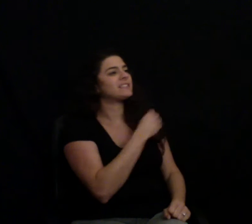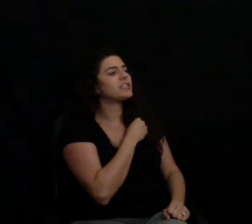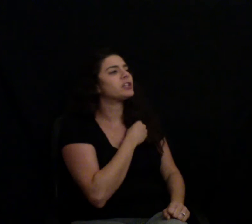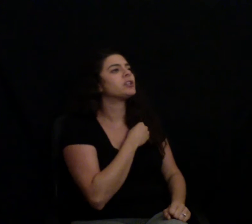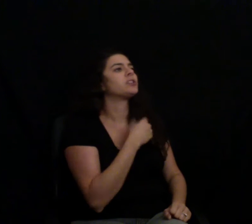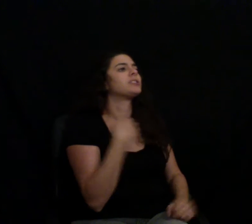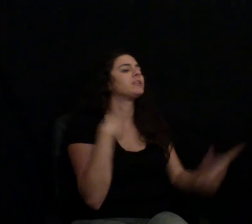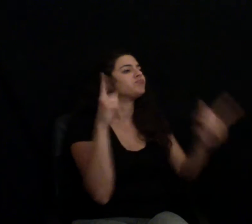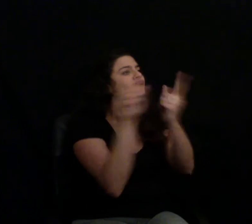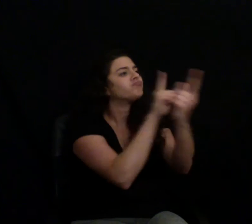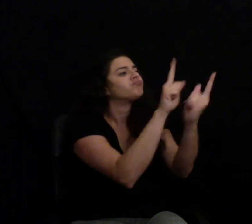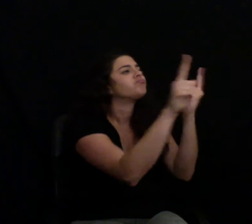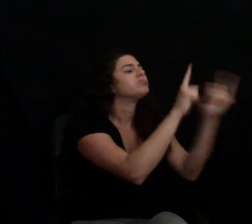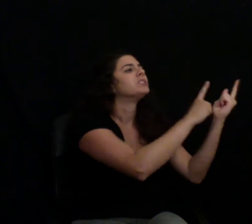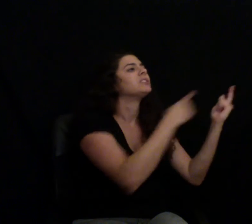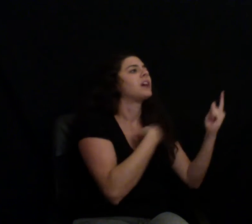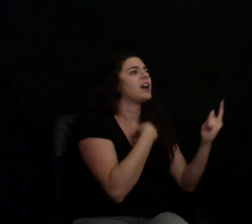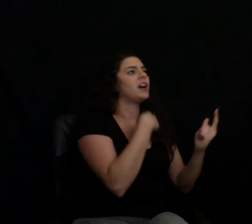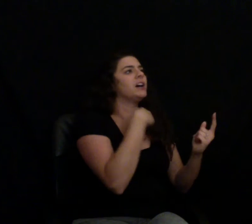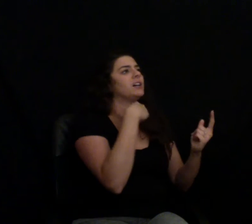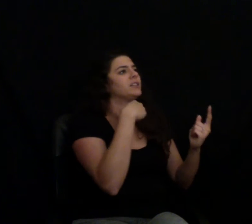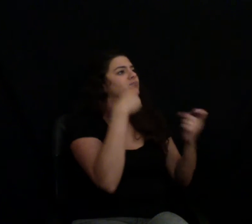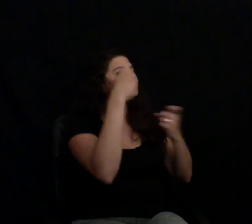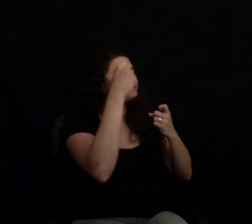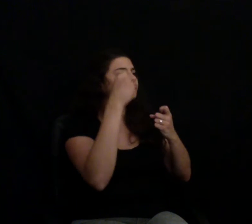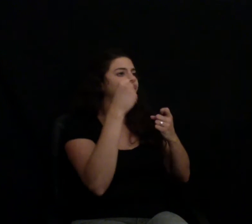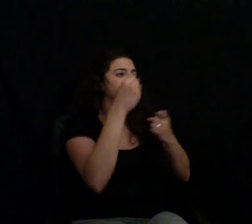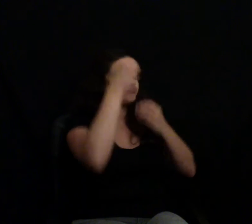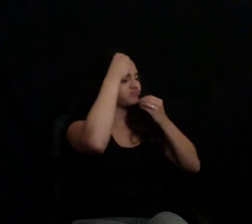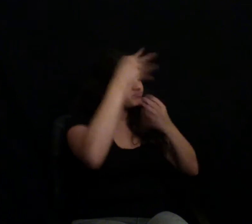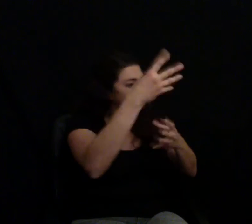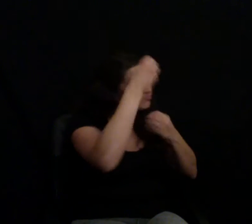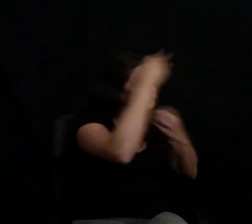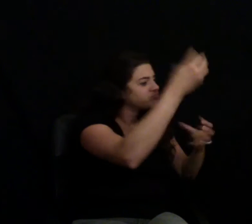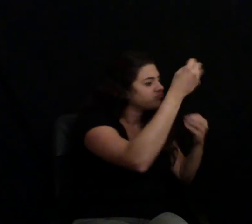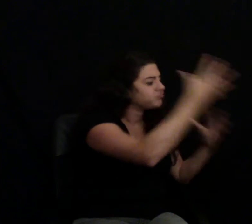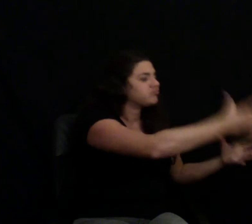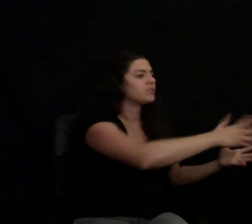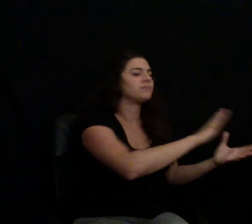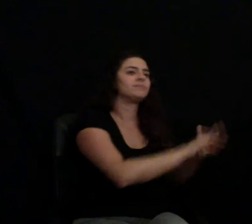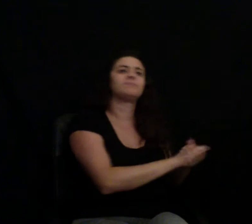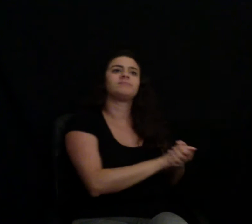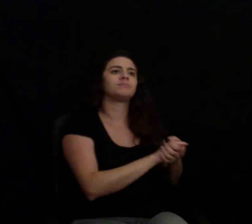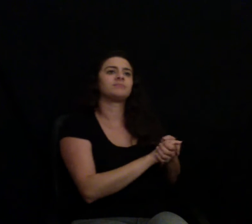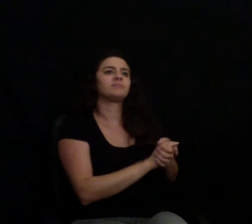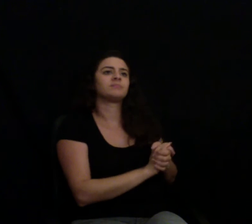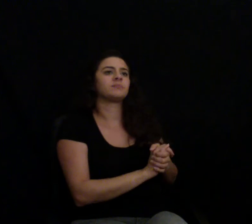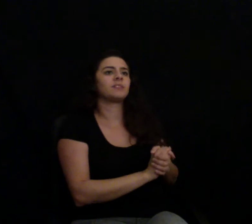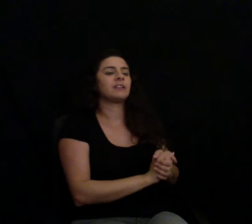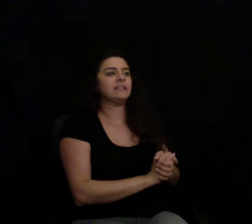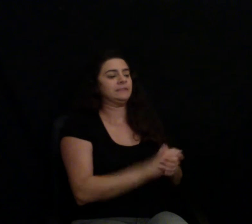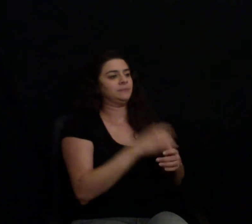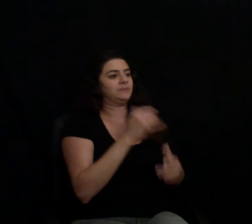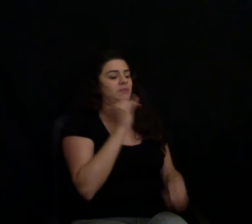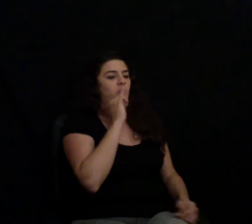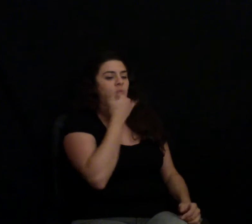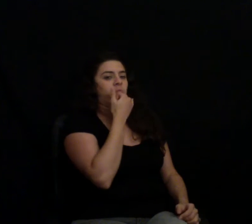op-eds, you name it. And I found out just kind of by accident how powerful a video was